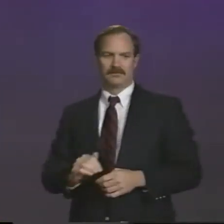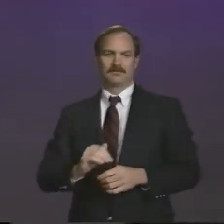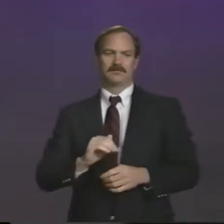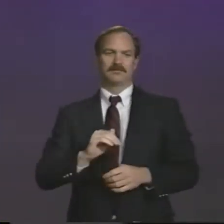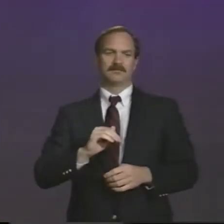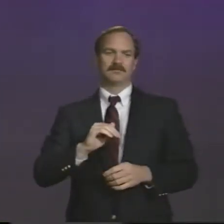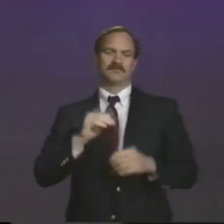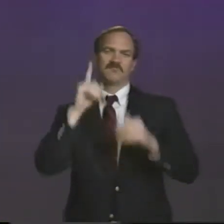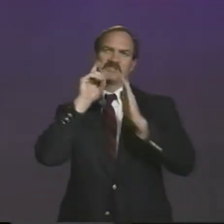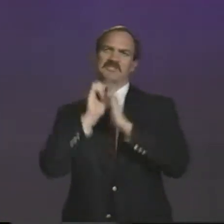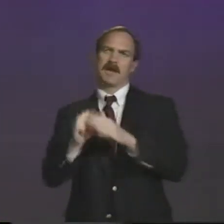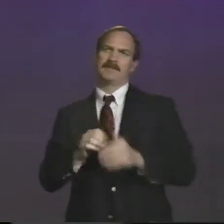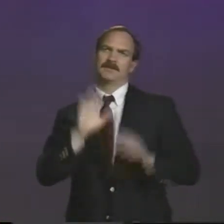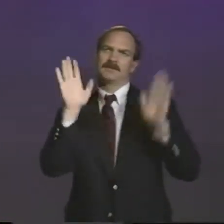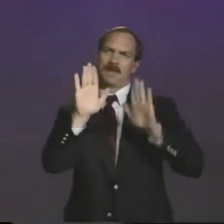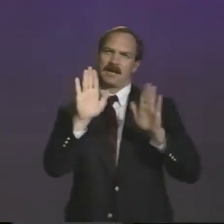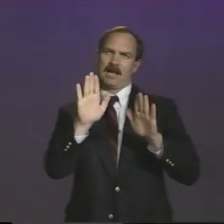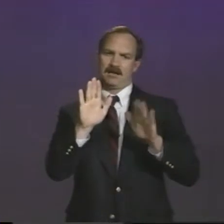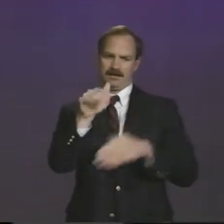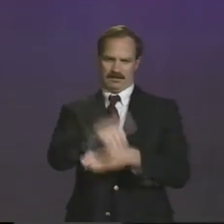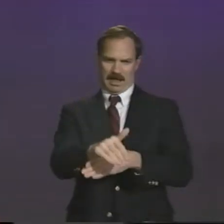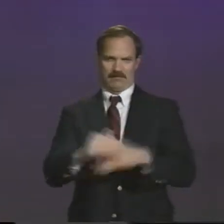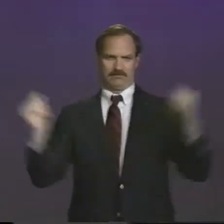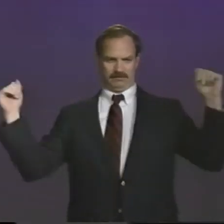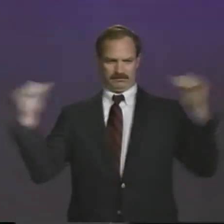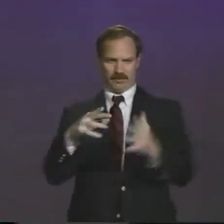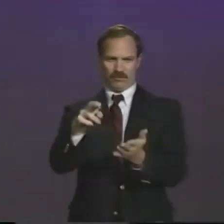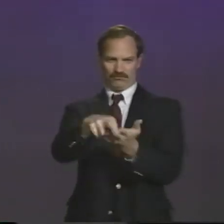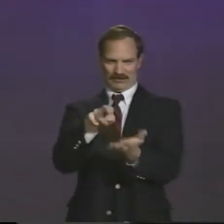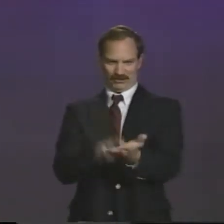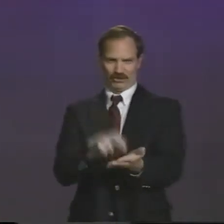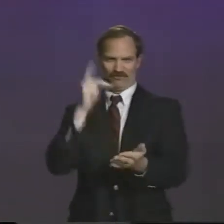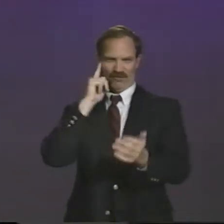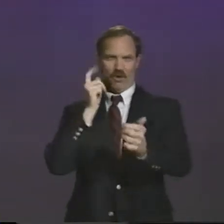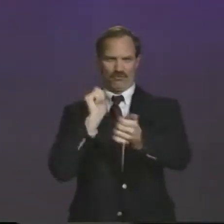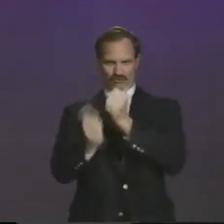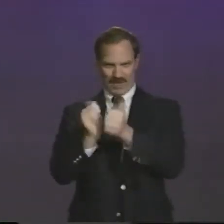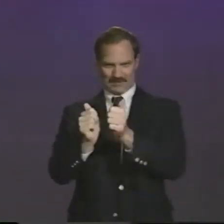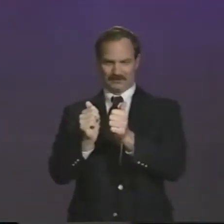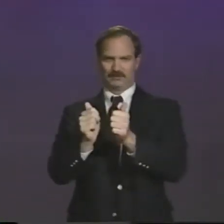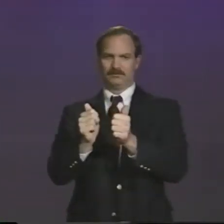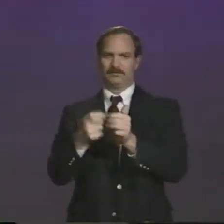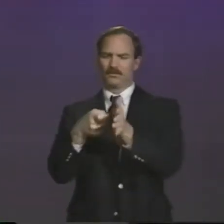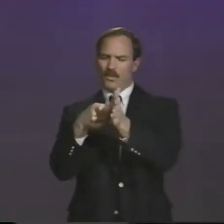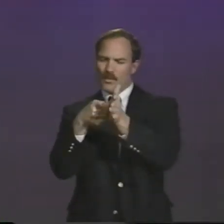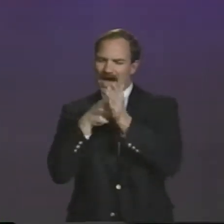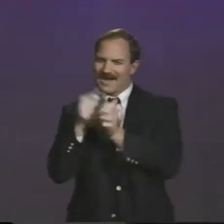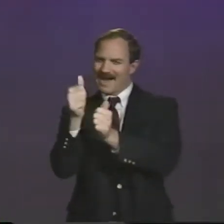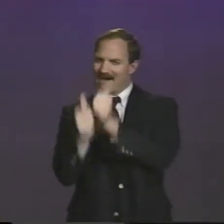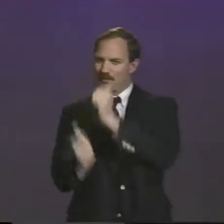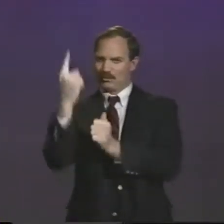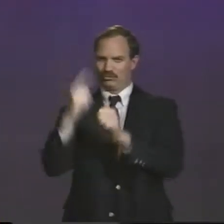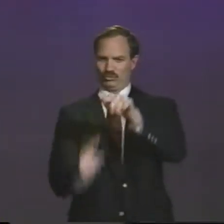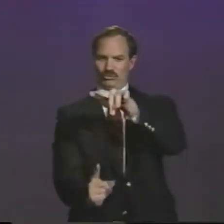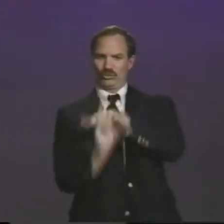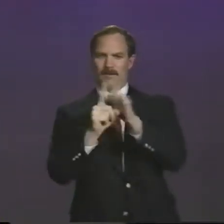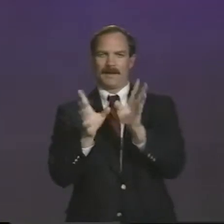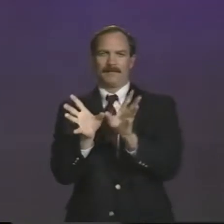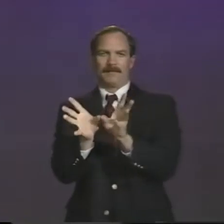Sunday to Saturday night. For example, on Sunday evening, we will have registration for the race, and we